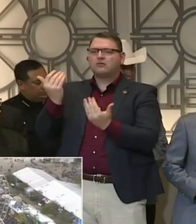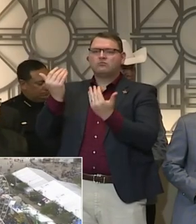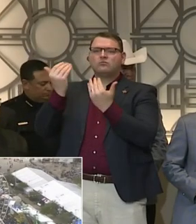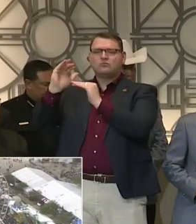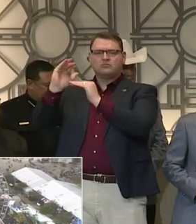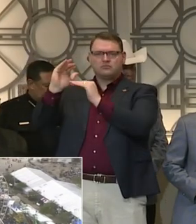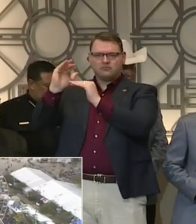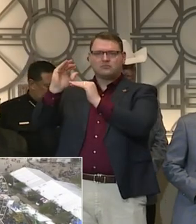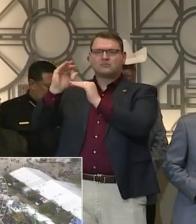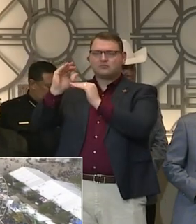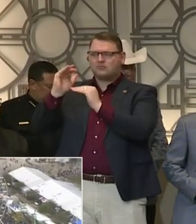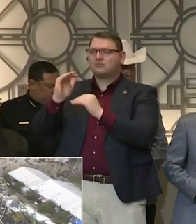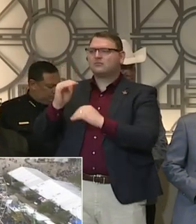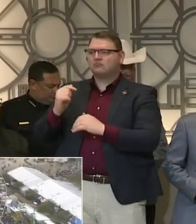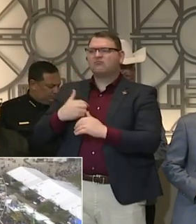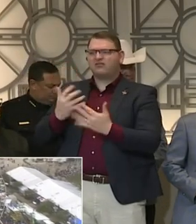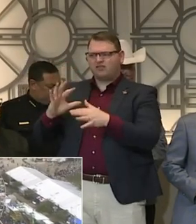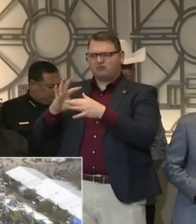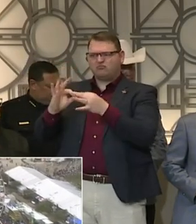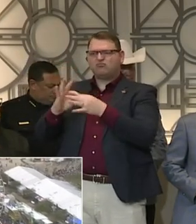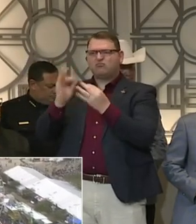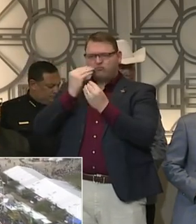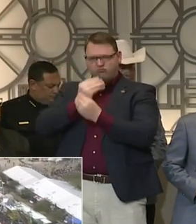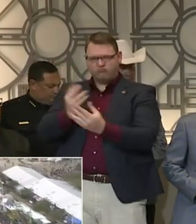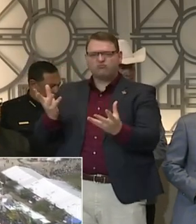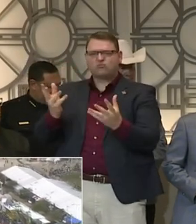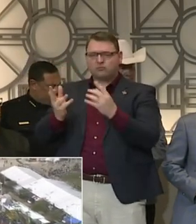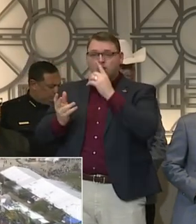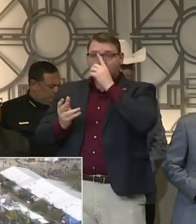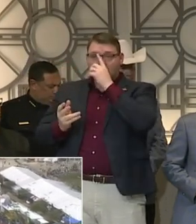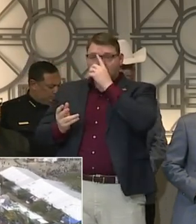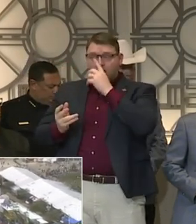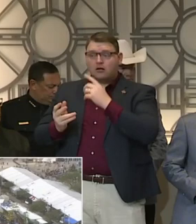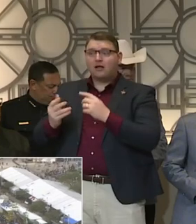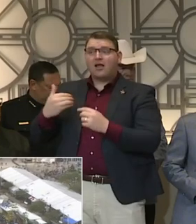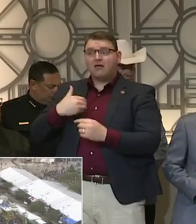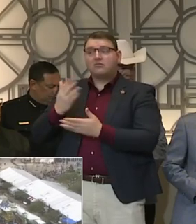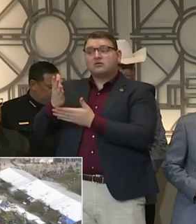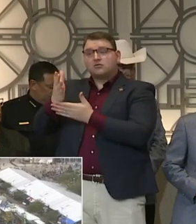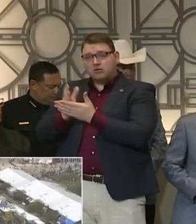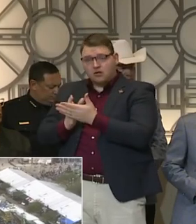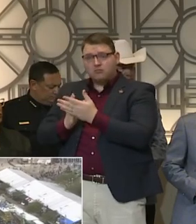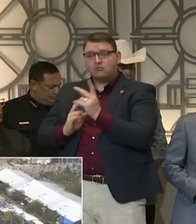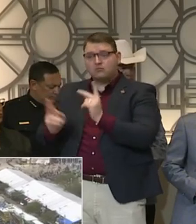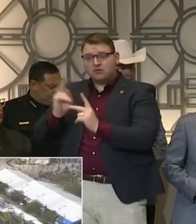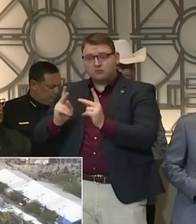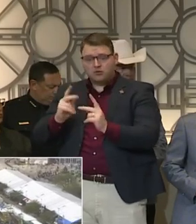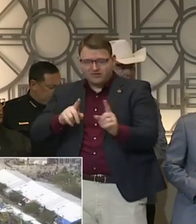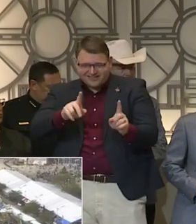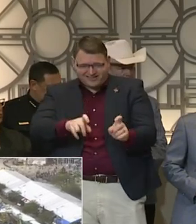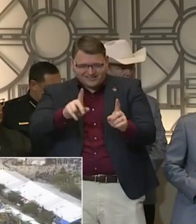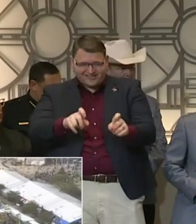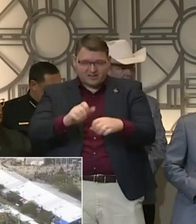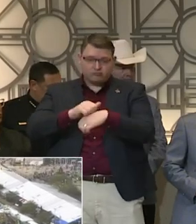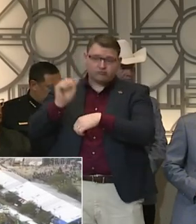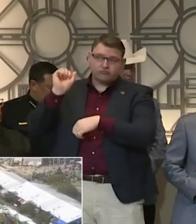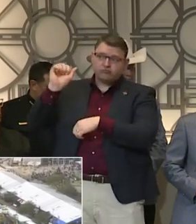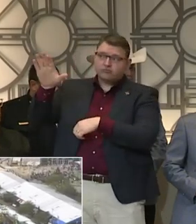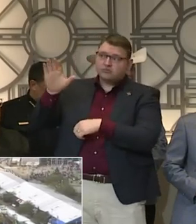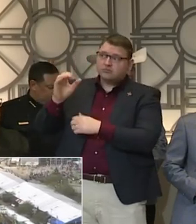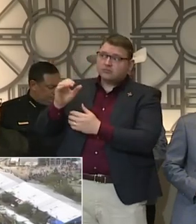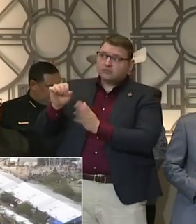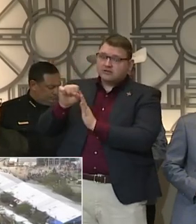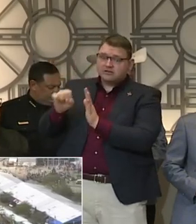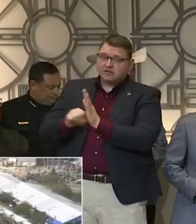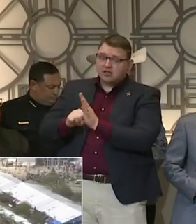this somewhat. There are folks that we had to wait for state approval on for that test to be